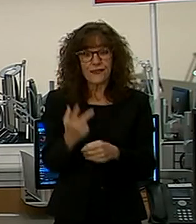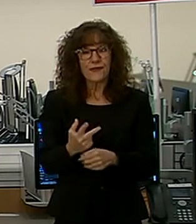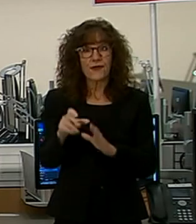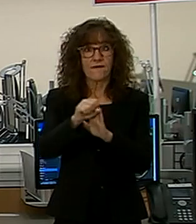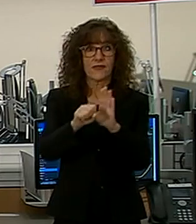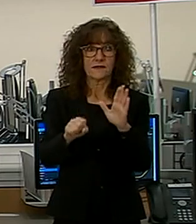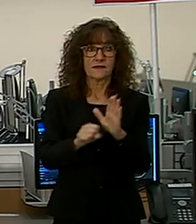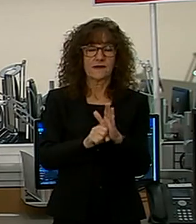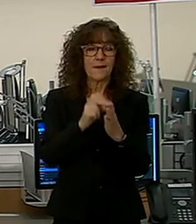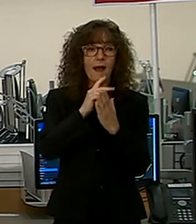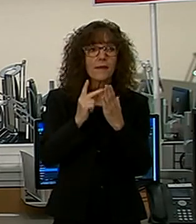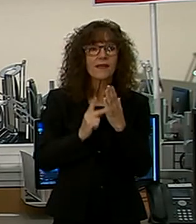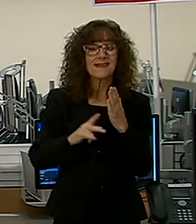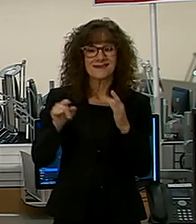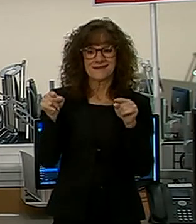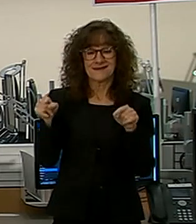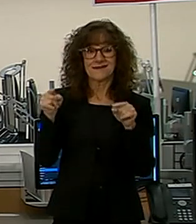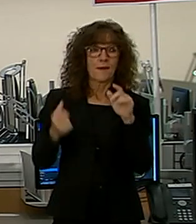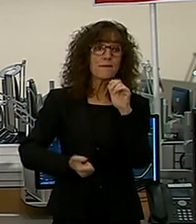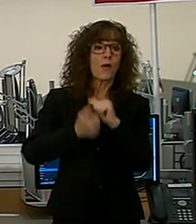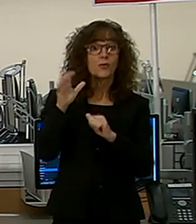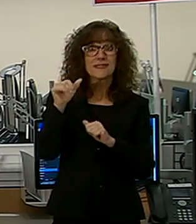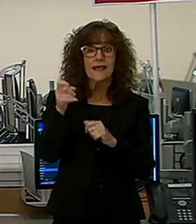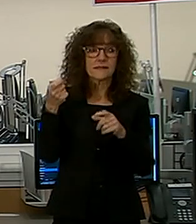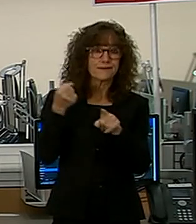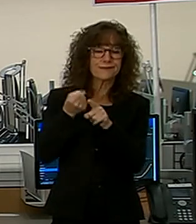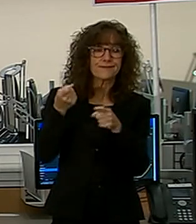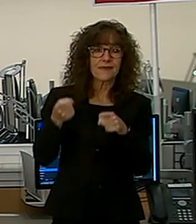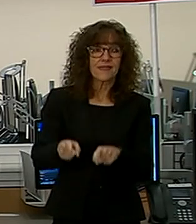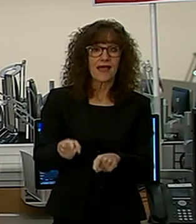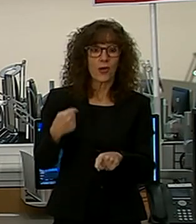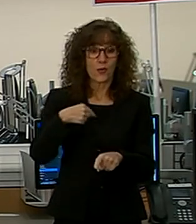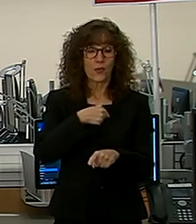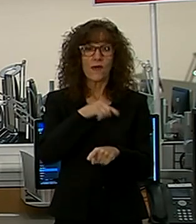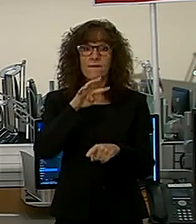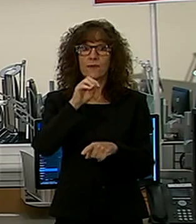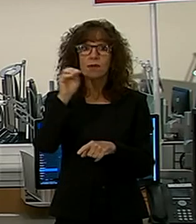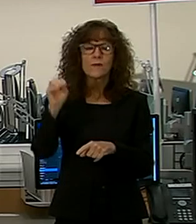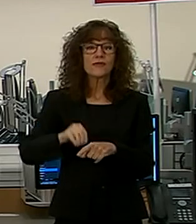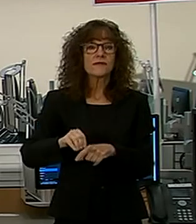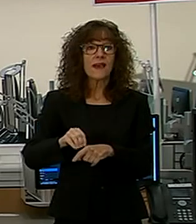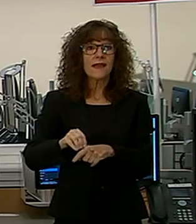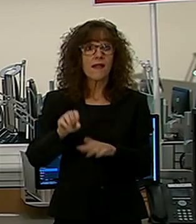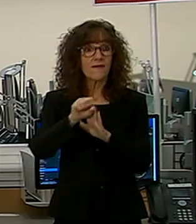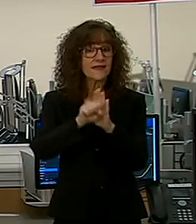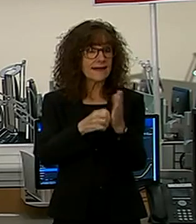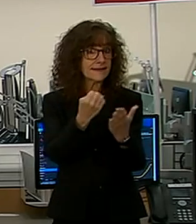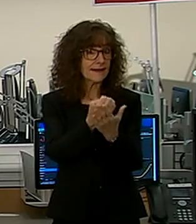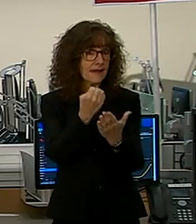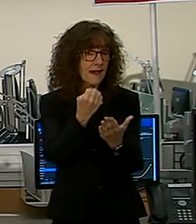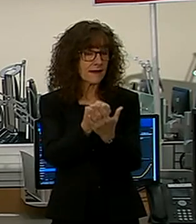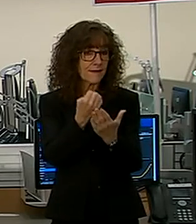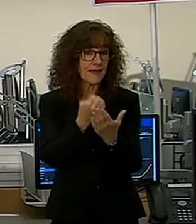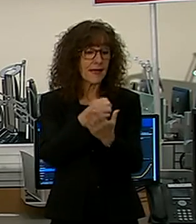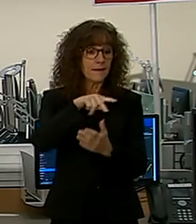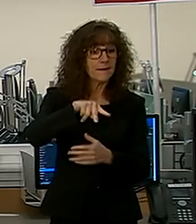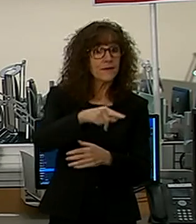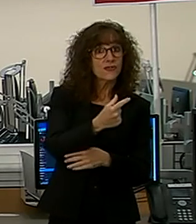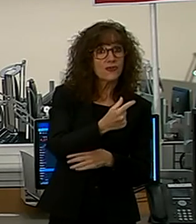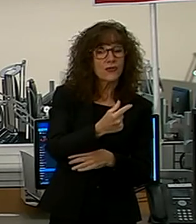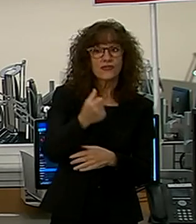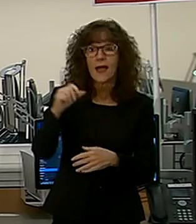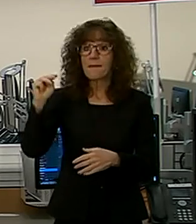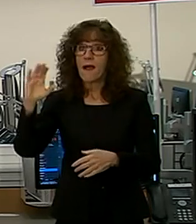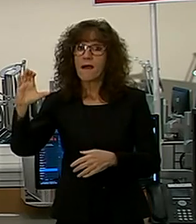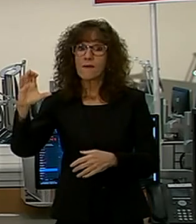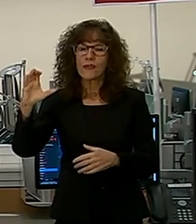now, that is where the crux of the cases are. We likewise make up 40 percent of the state's economy. Unless Prince George's and Montgomery County's